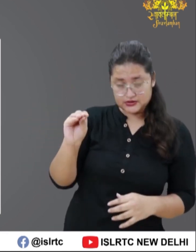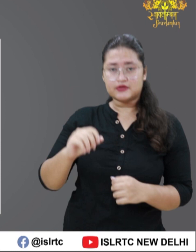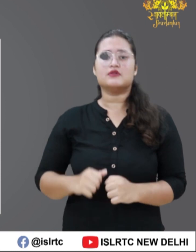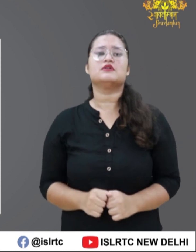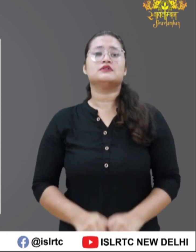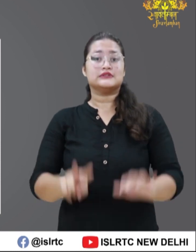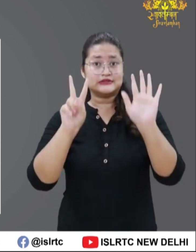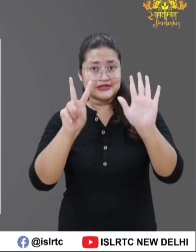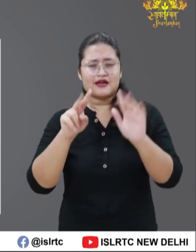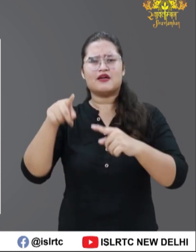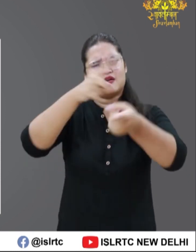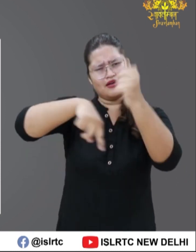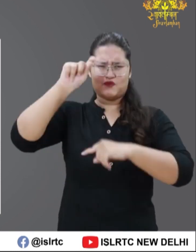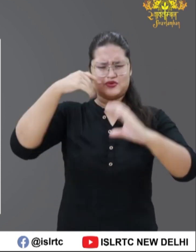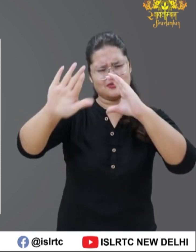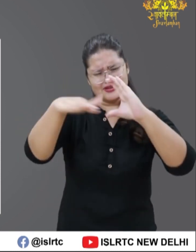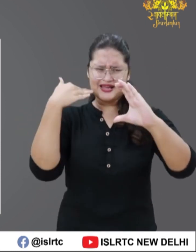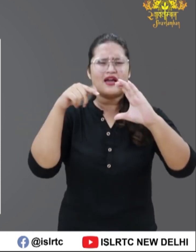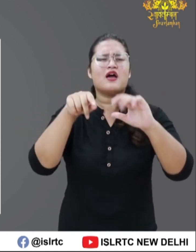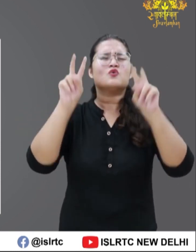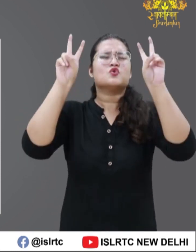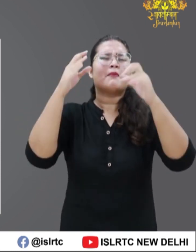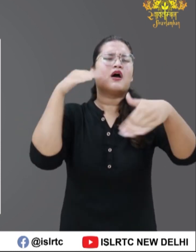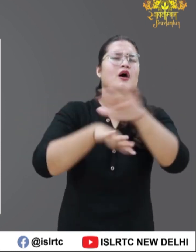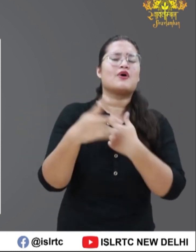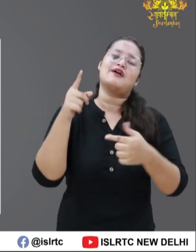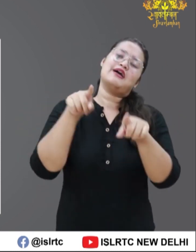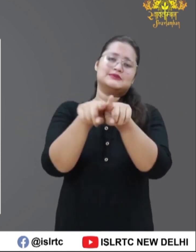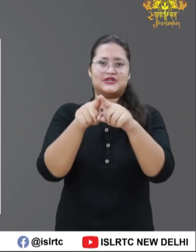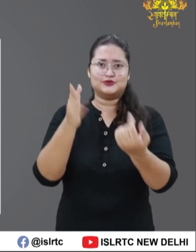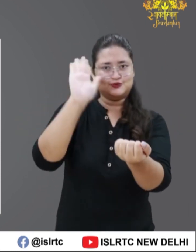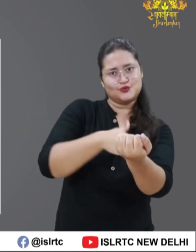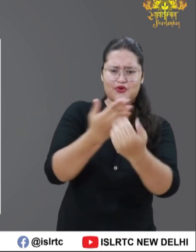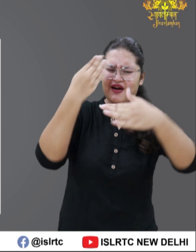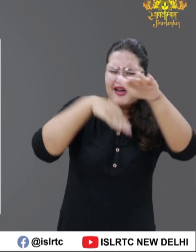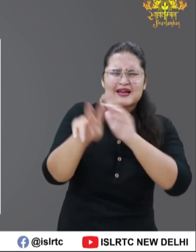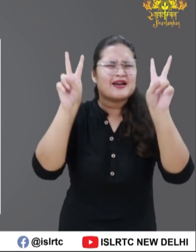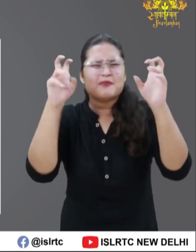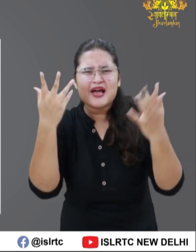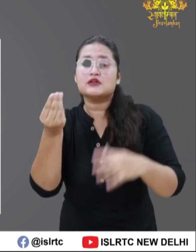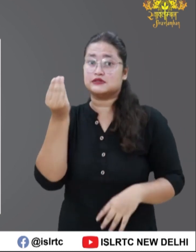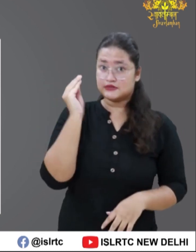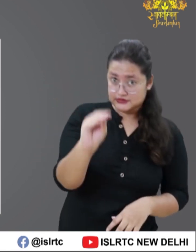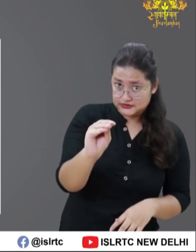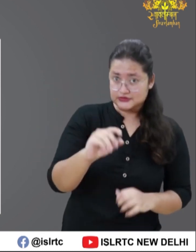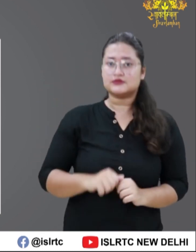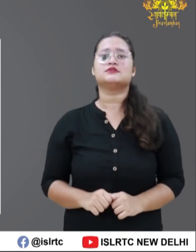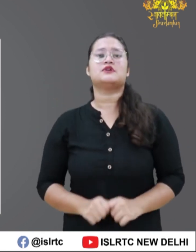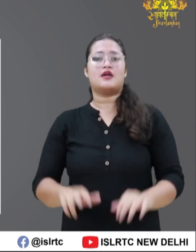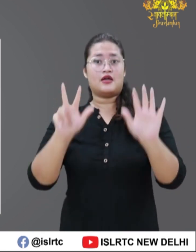down the chosen competition area. Eighth, specify the category within the chosen competition area. For instance, if you selected music,